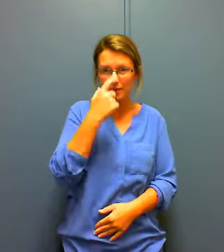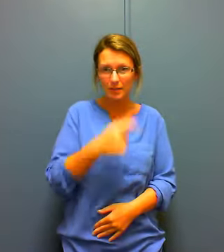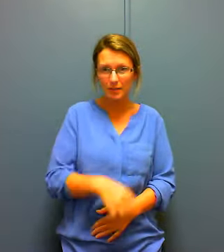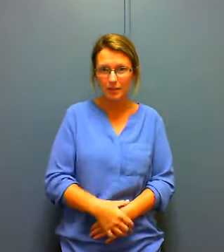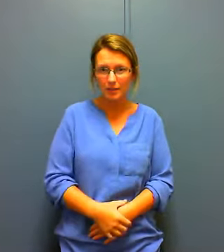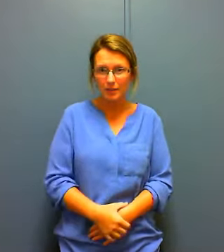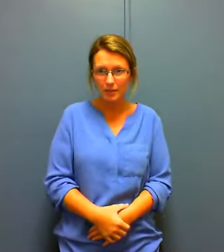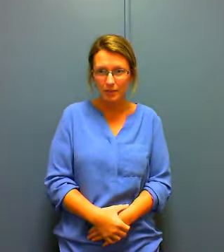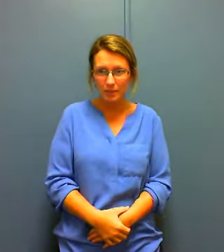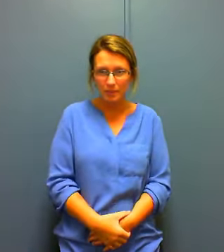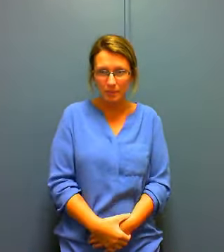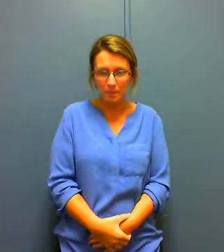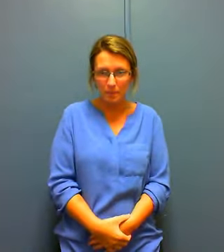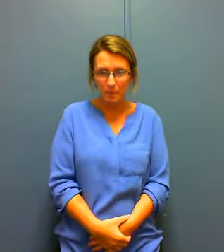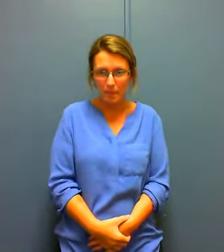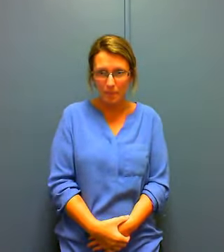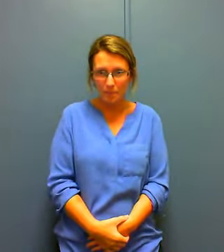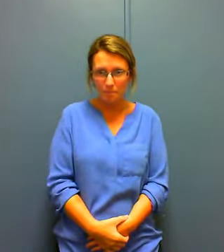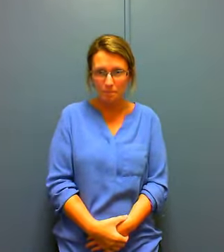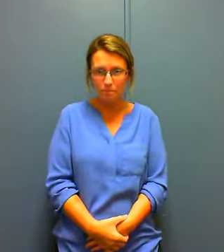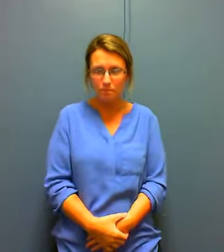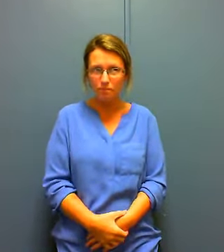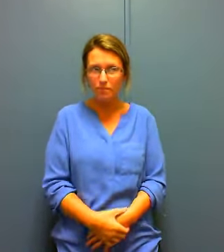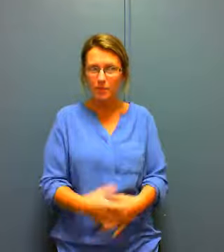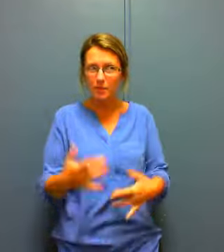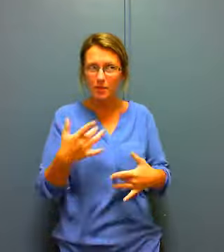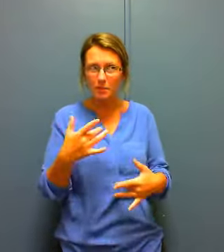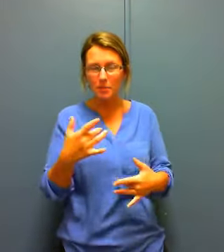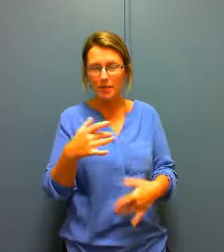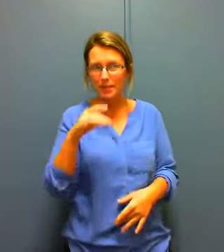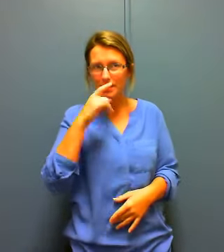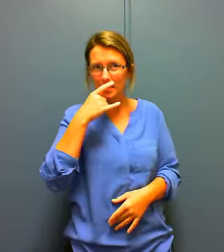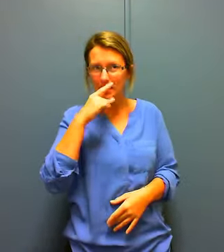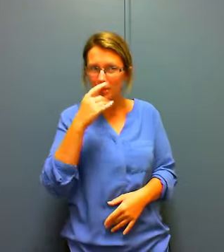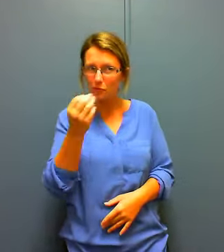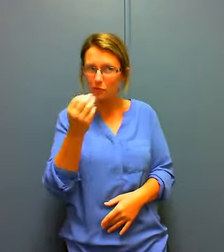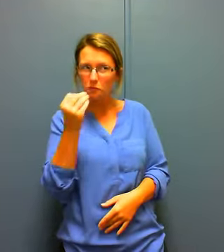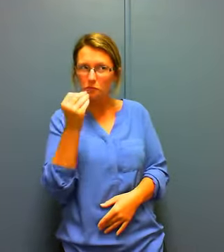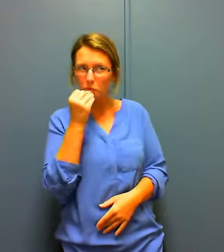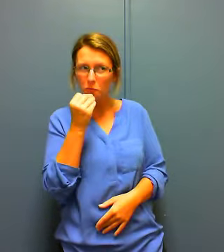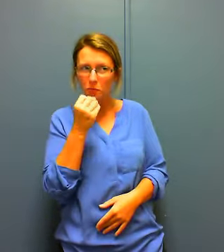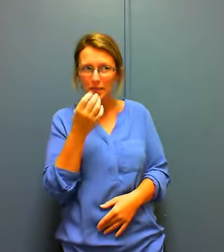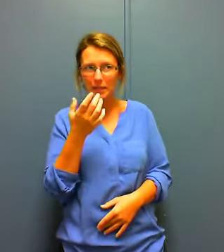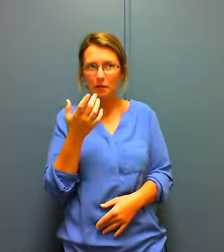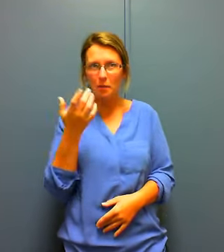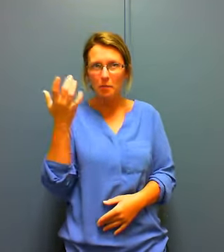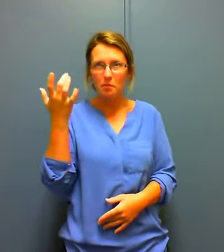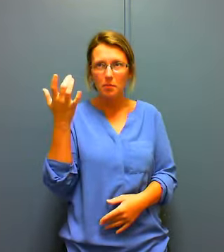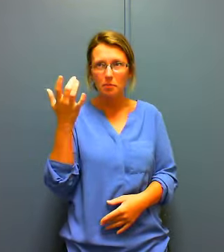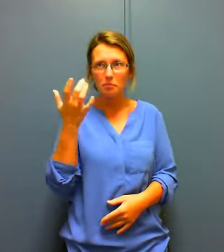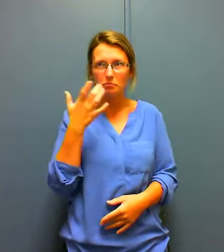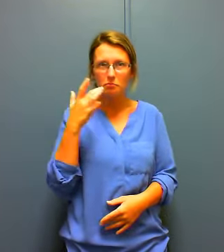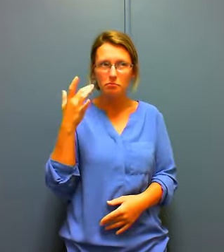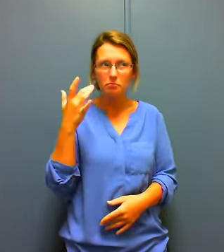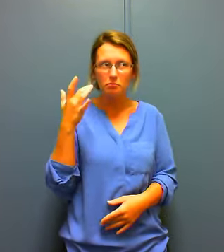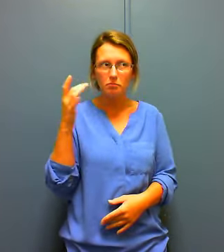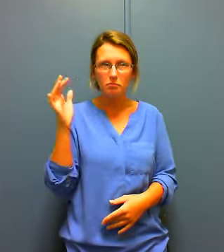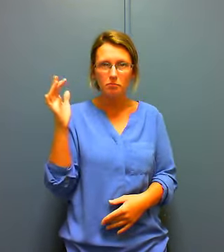it's usually kids foods that are brightly colored yeah unless it's like cake cake could be any color cupcakes